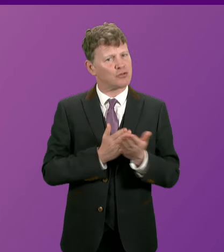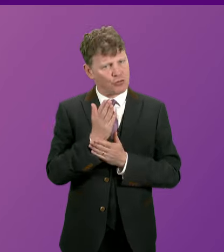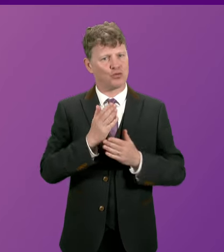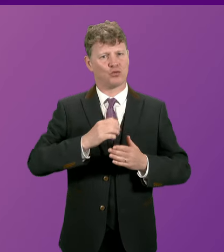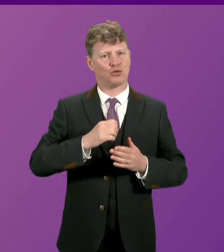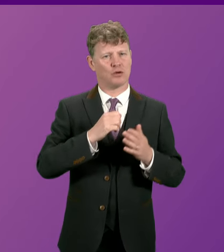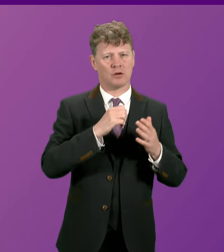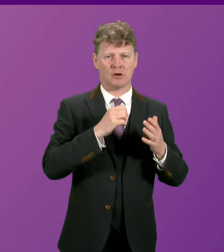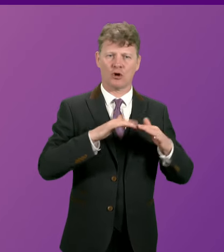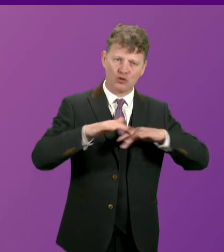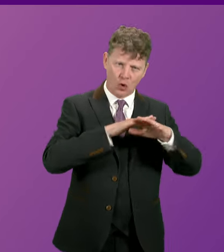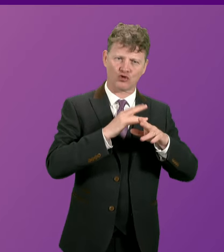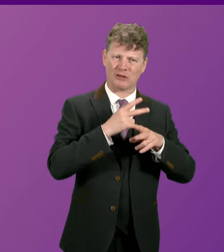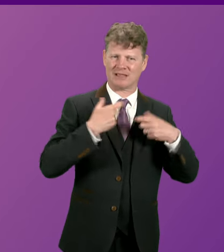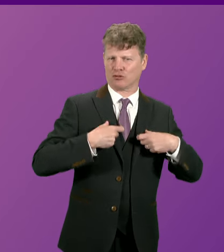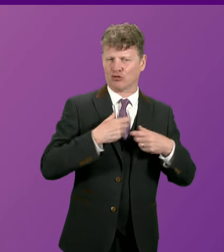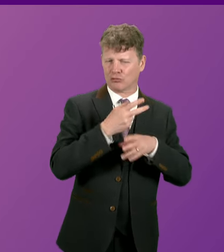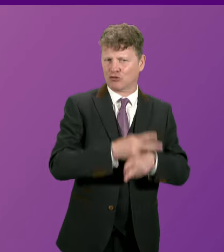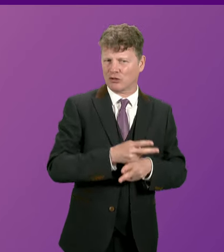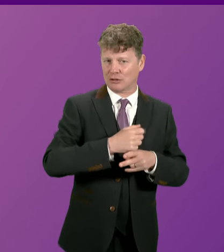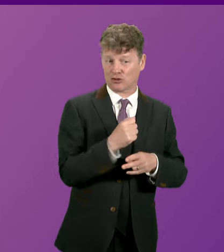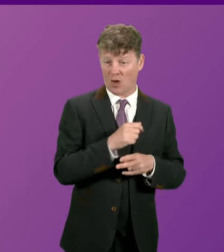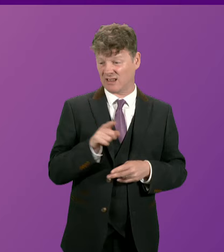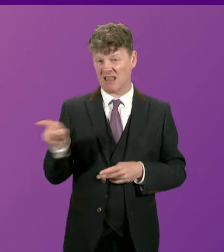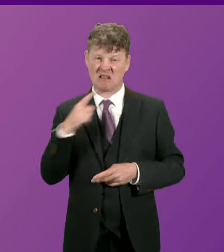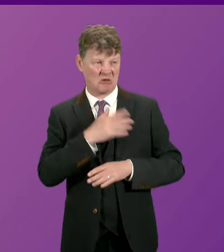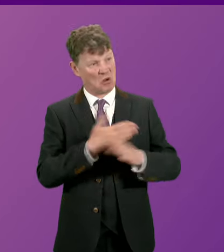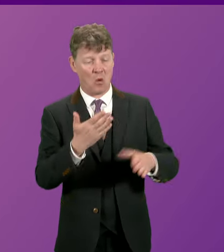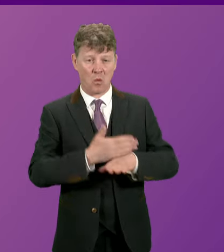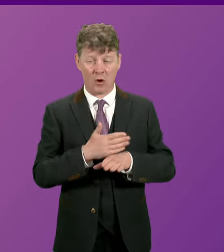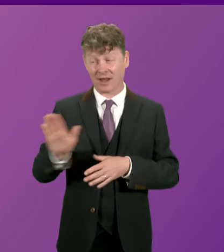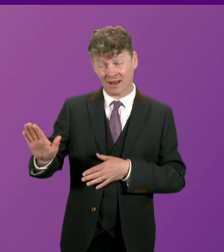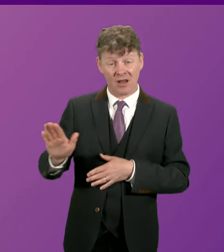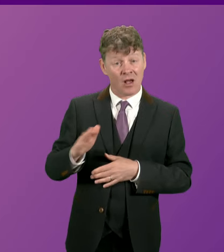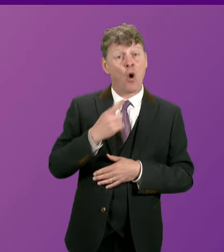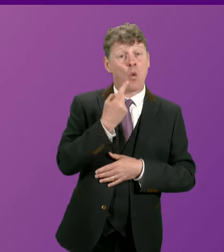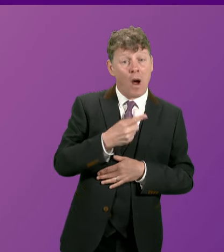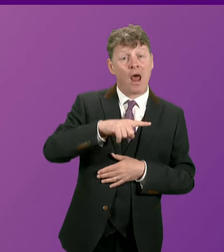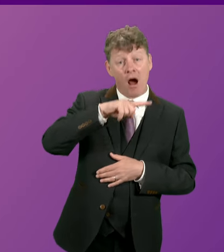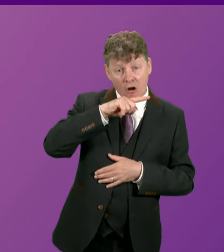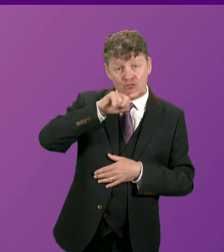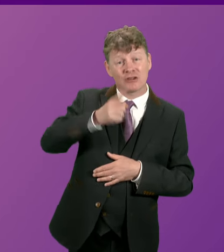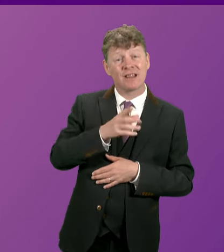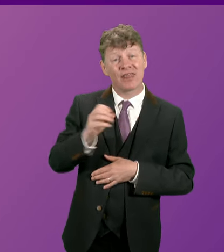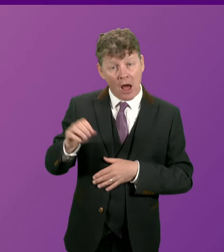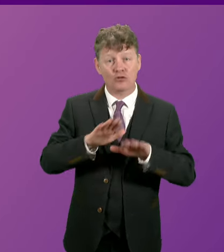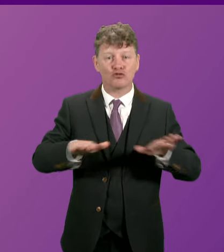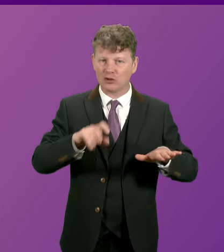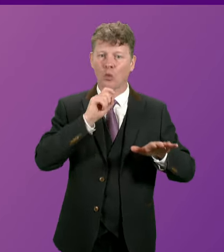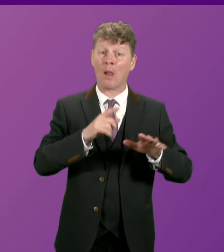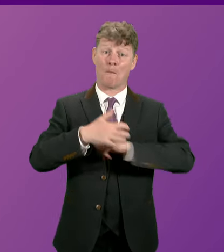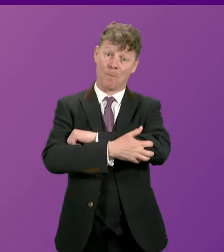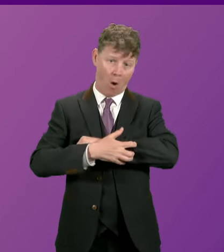And I can hear the Conservatives saying those anti-poverty measures aren't working. They're estimated to lift 100,000 children out of poverty this